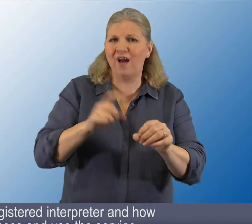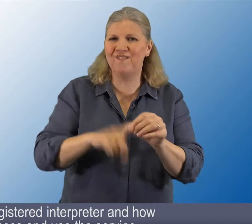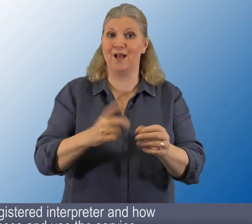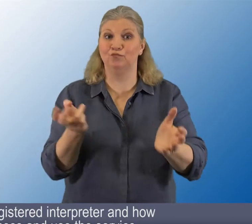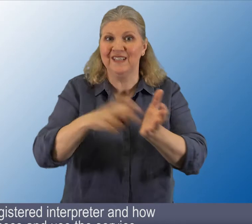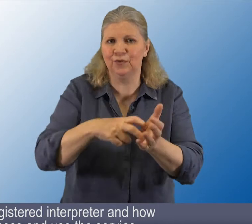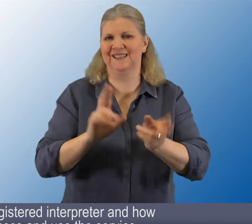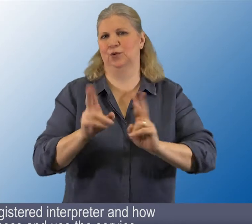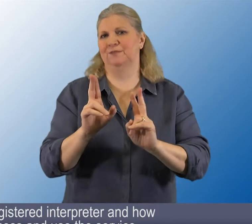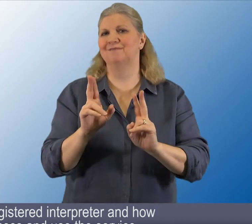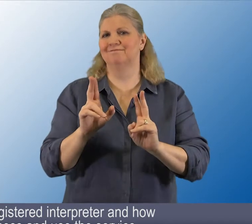they access and use the service.